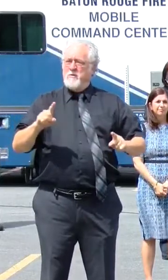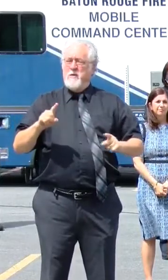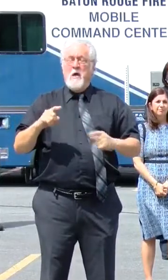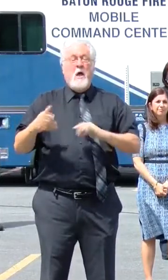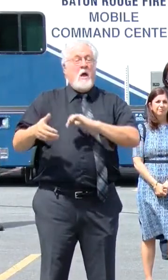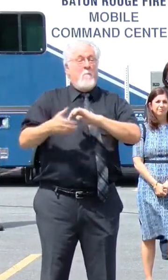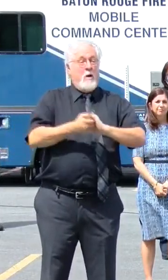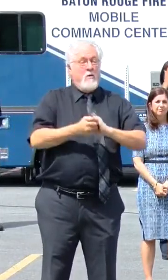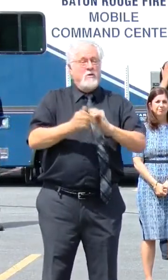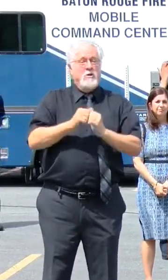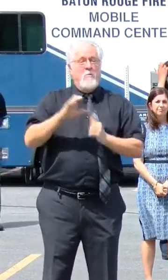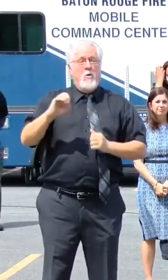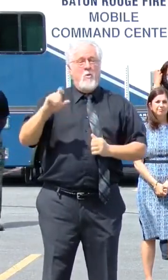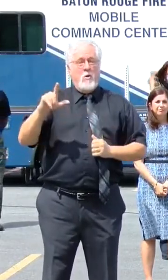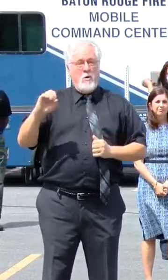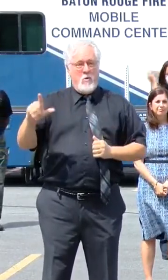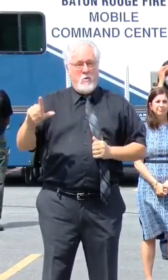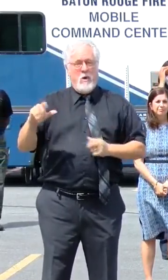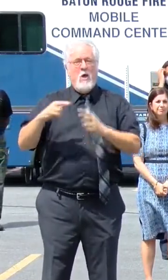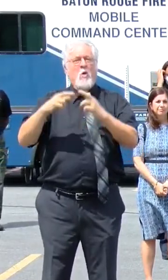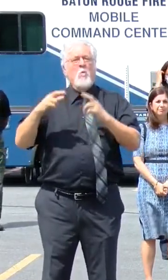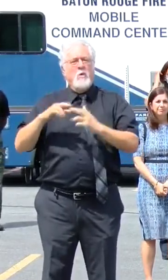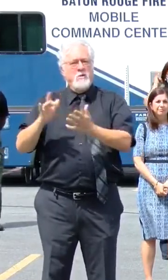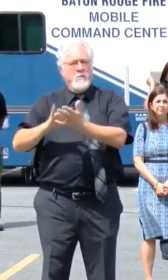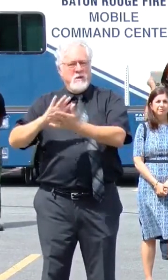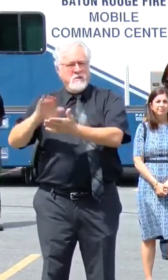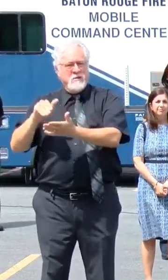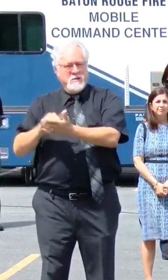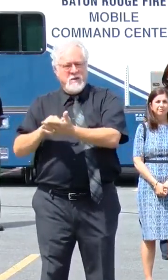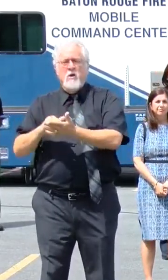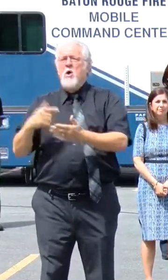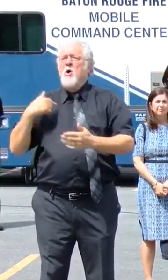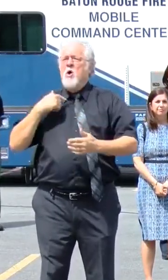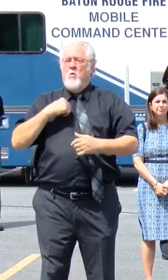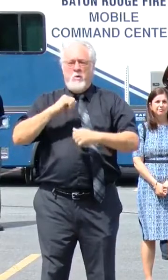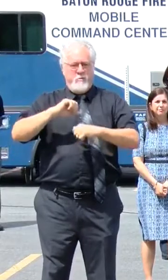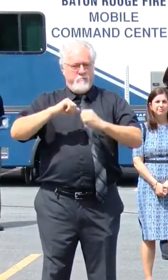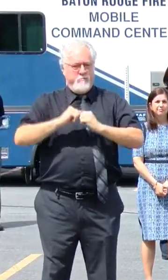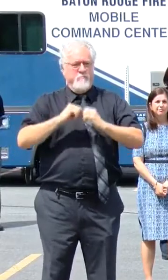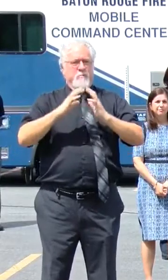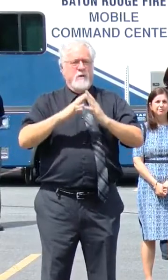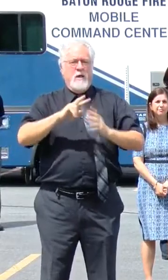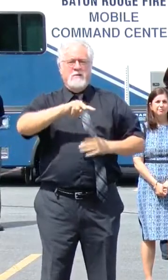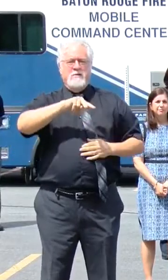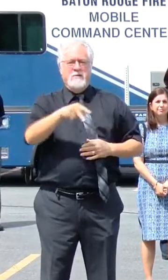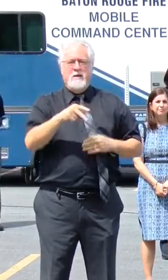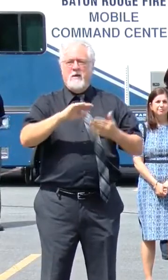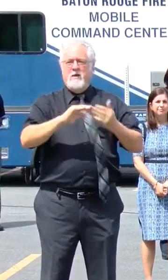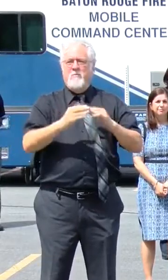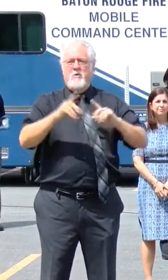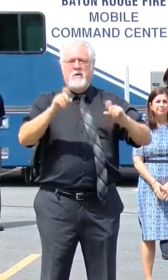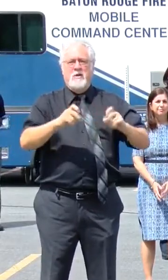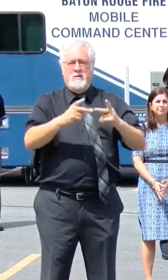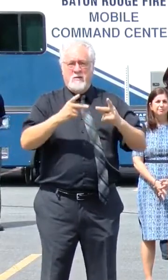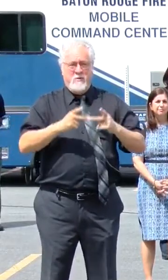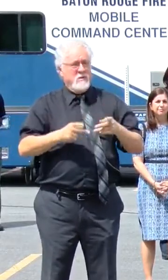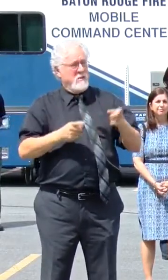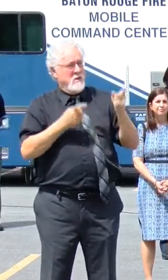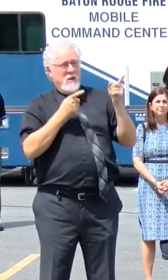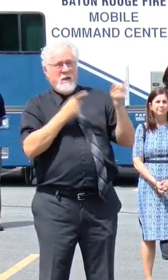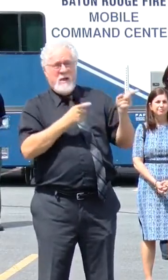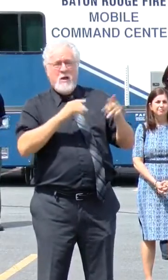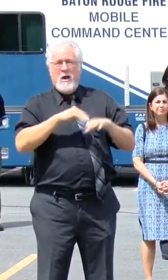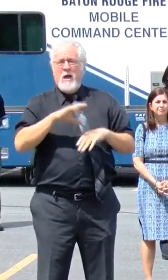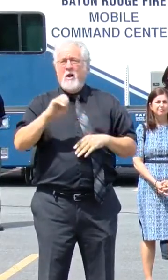partnership with Our Lady of the Lake Regional Medical Center, we are standing up a second community testing site here